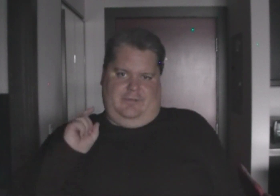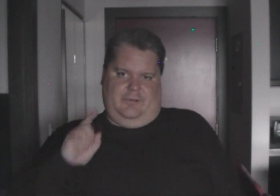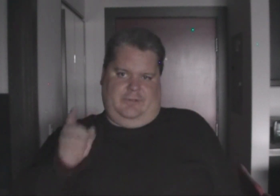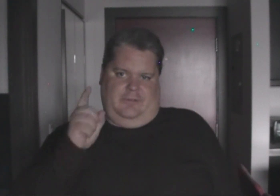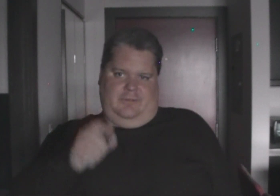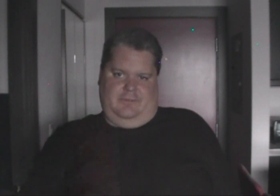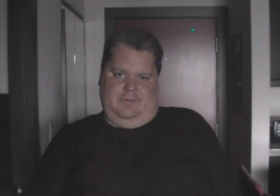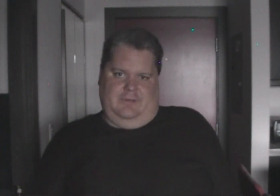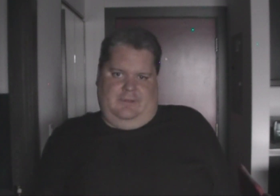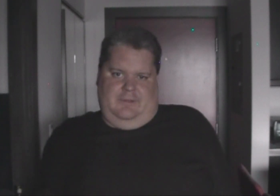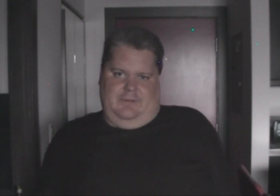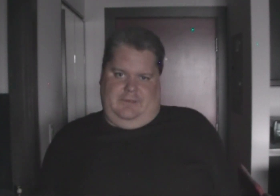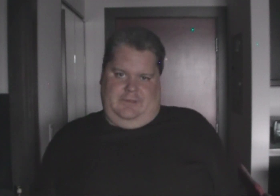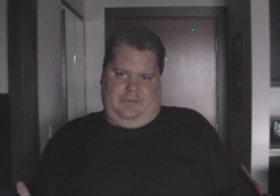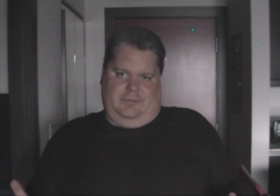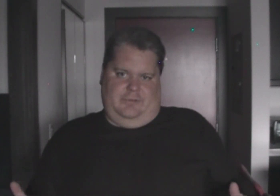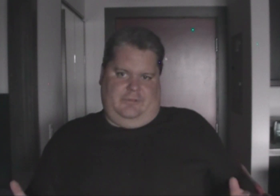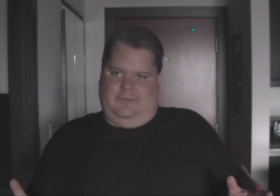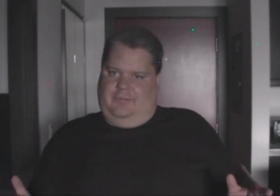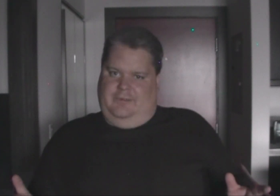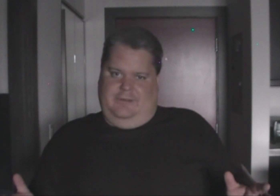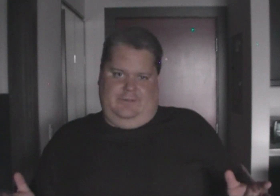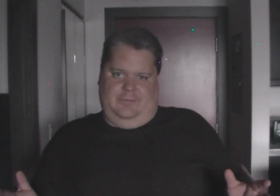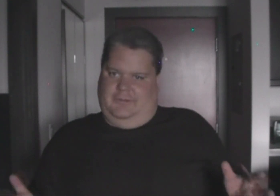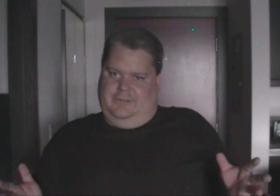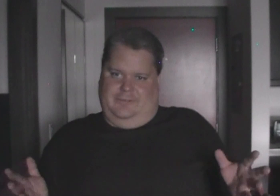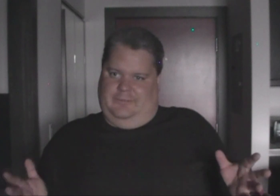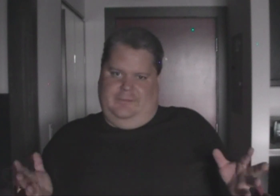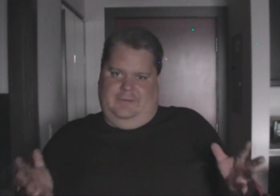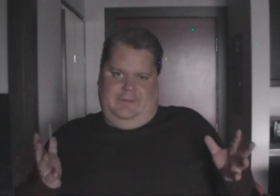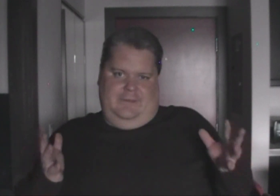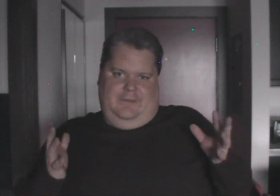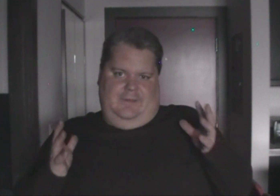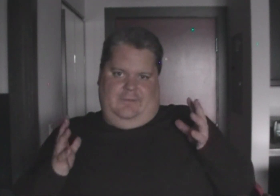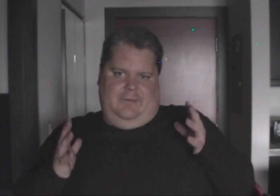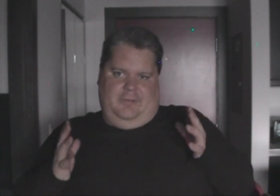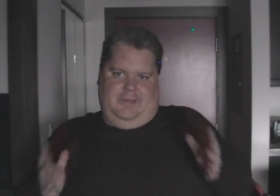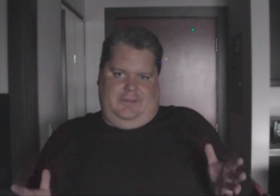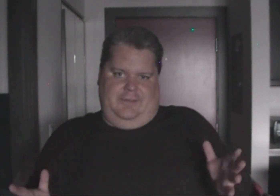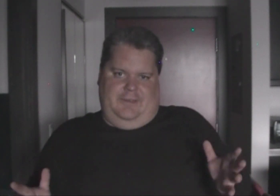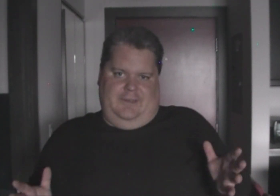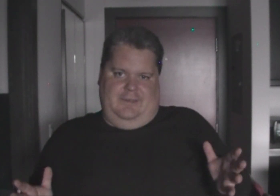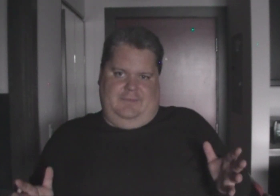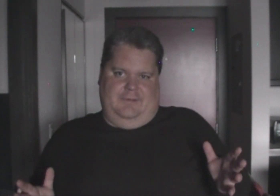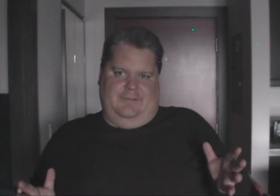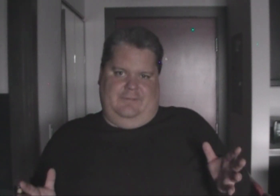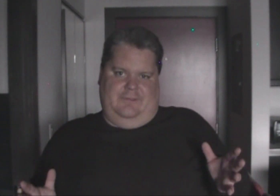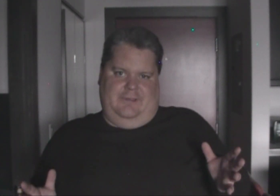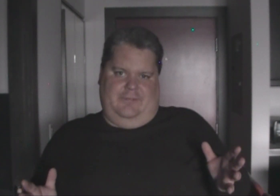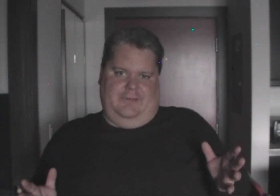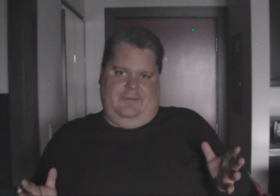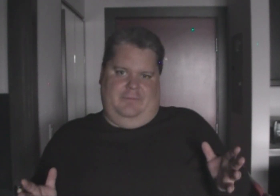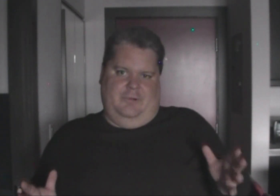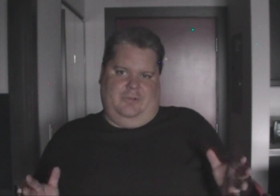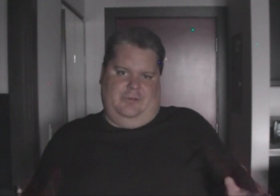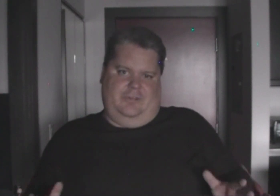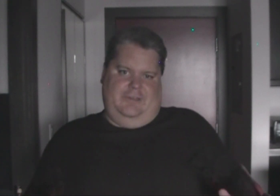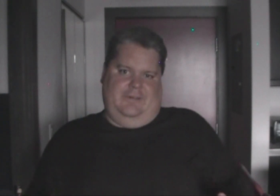for watching. The NES was definitely an awesome console way back in the day, but we definitely got more choice now,